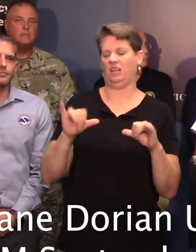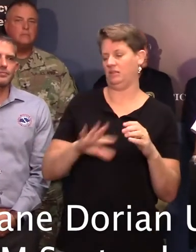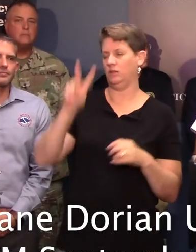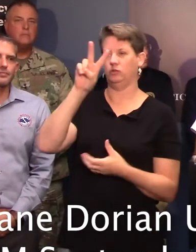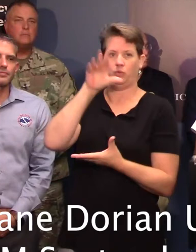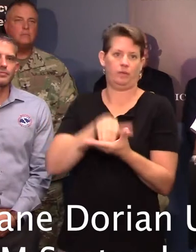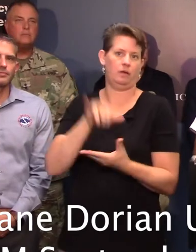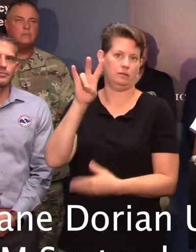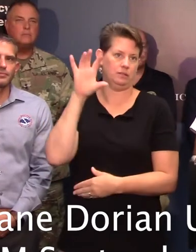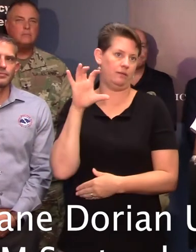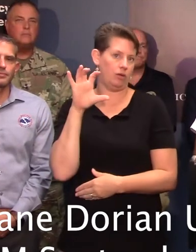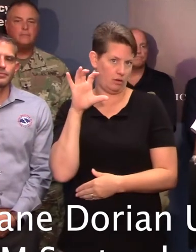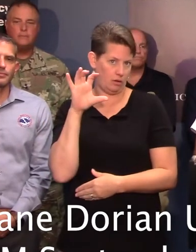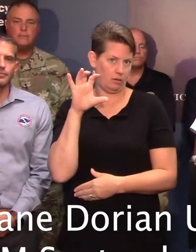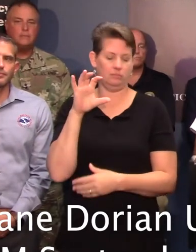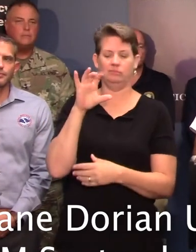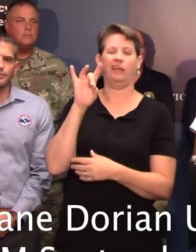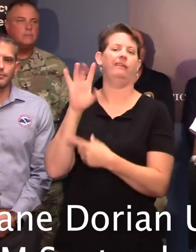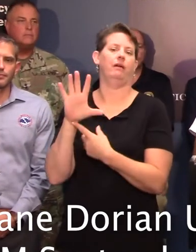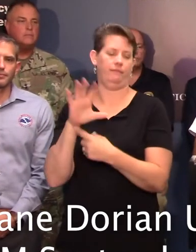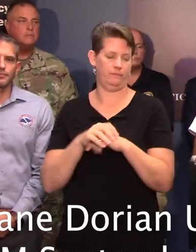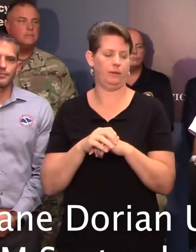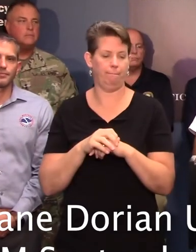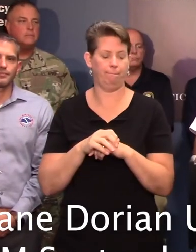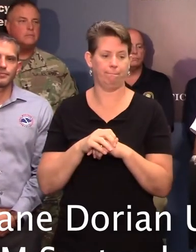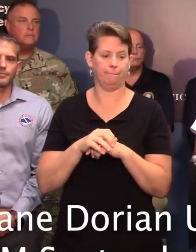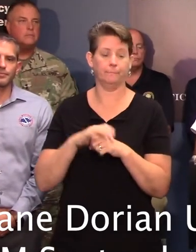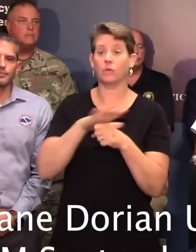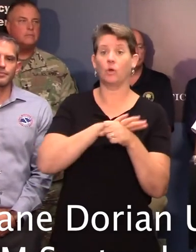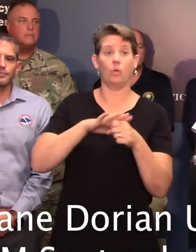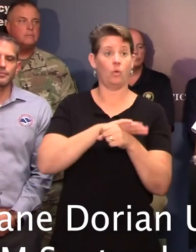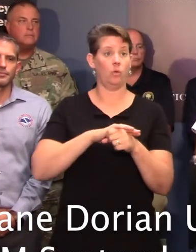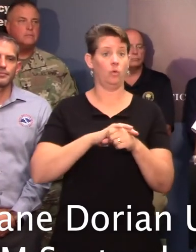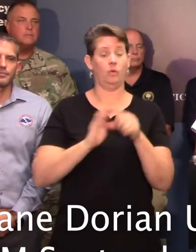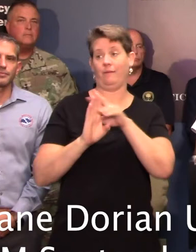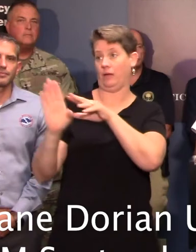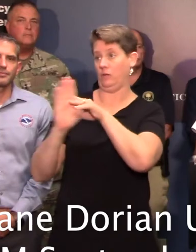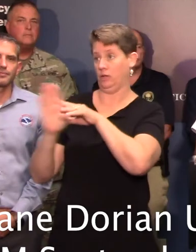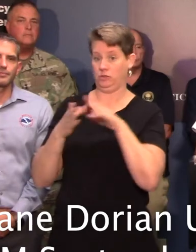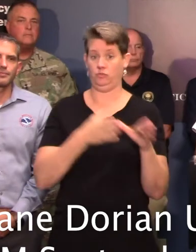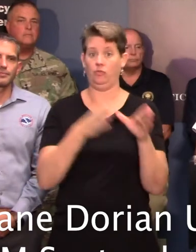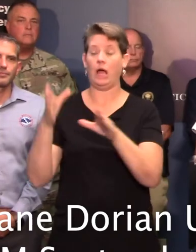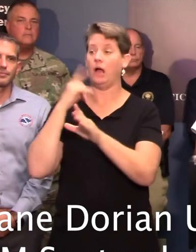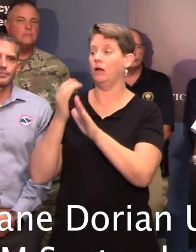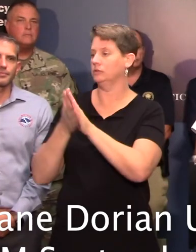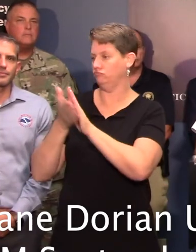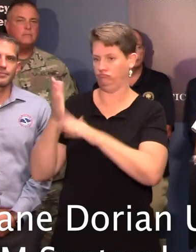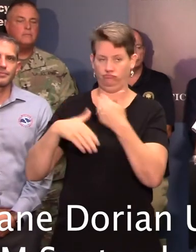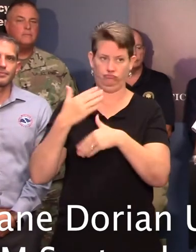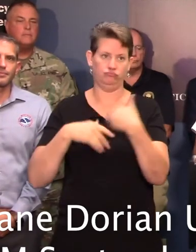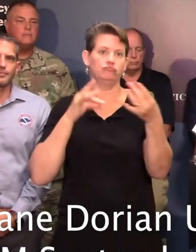,785. All local evacuation routes are operating very